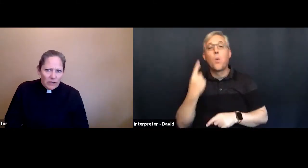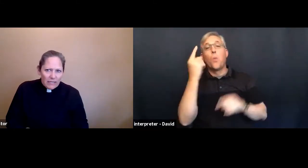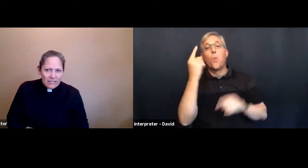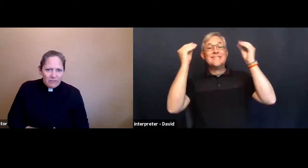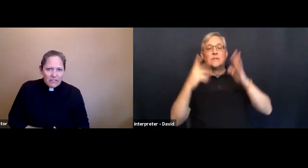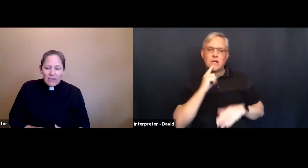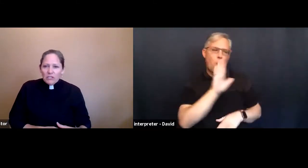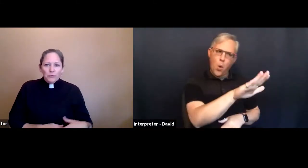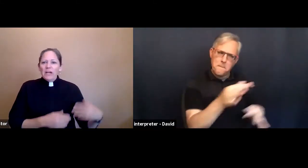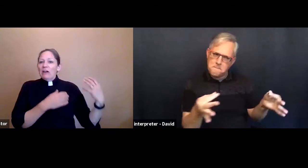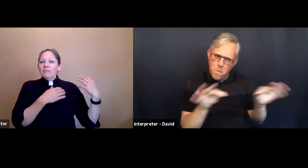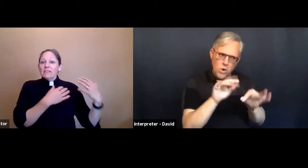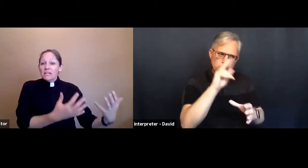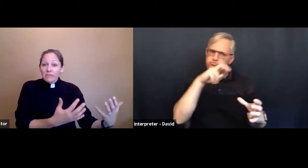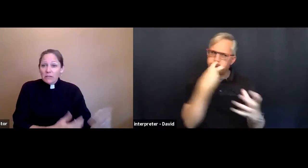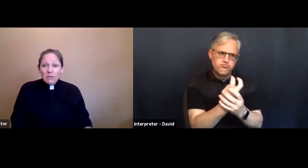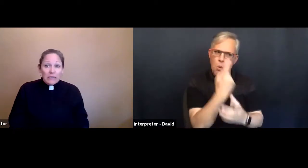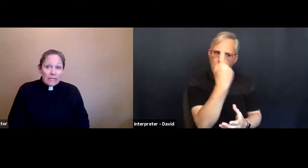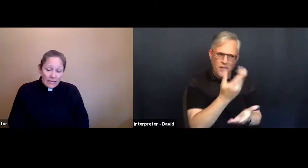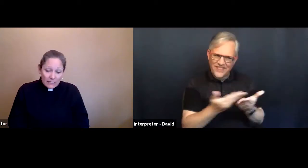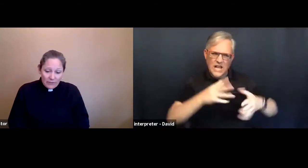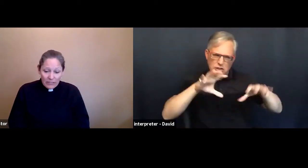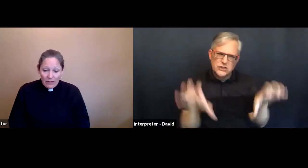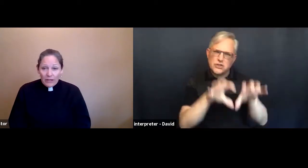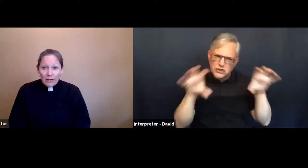one activity. Do everything available in that activity area.